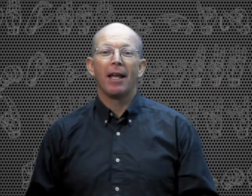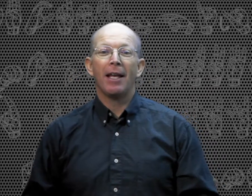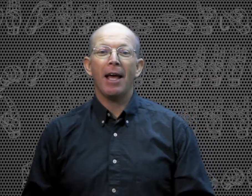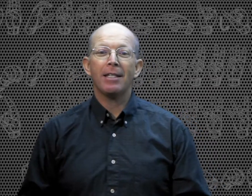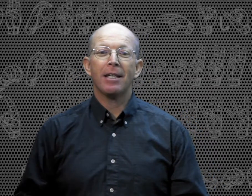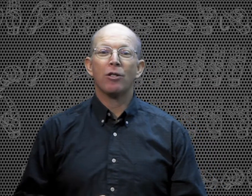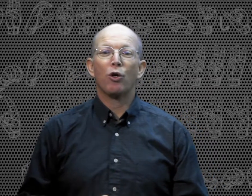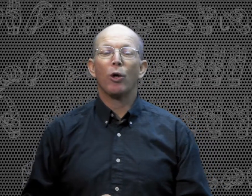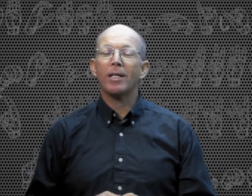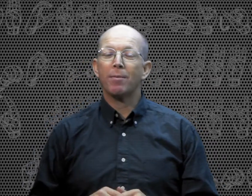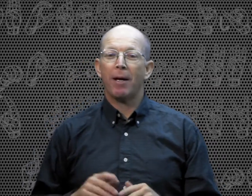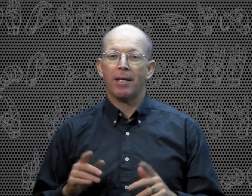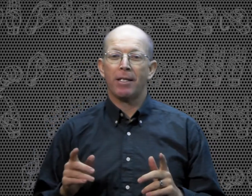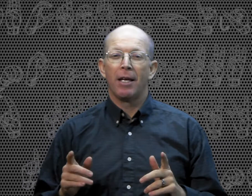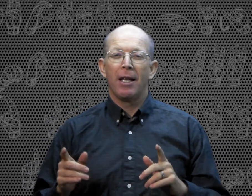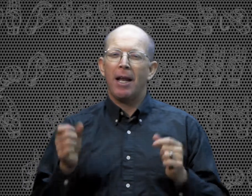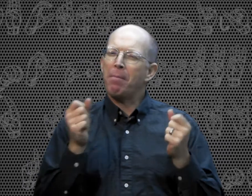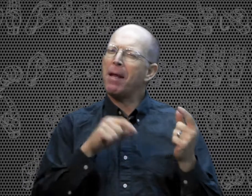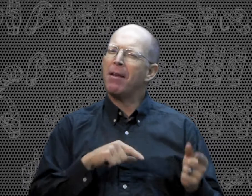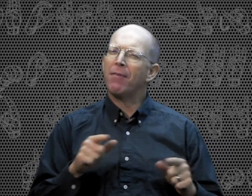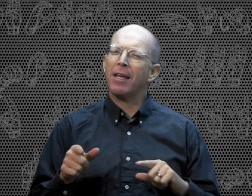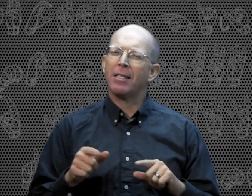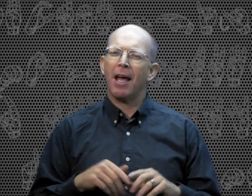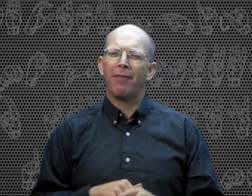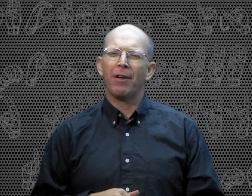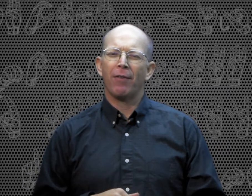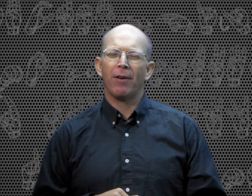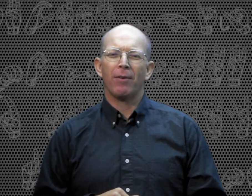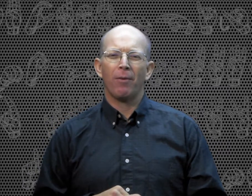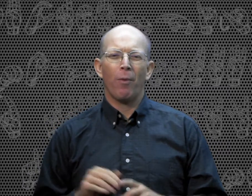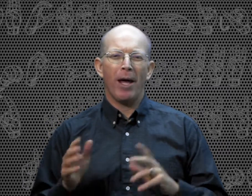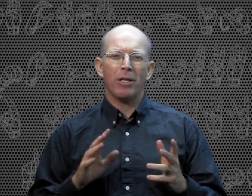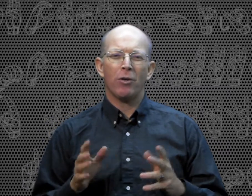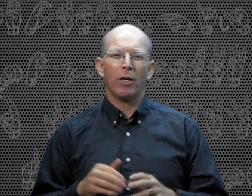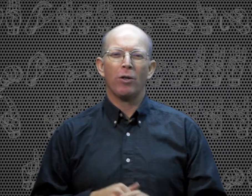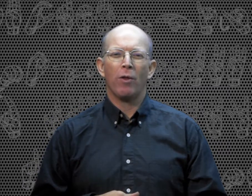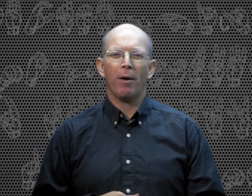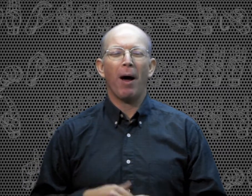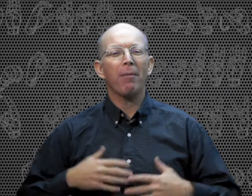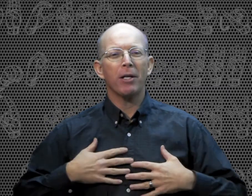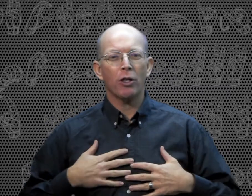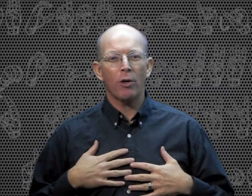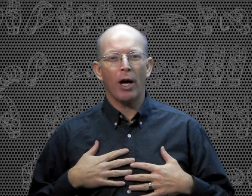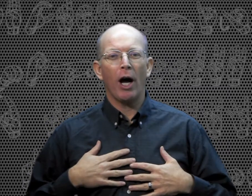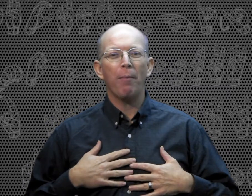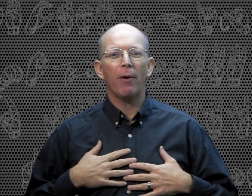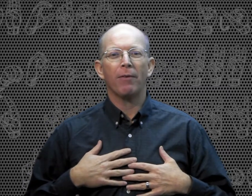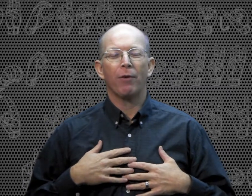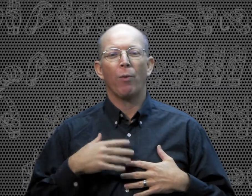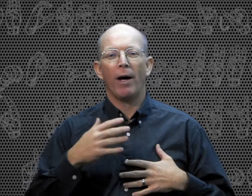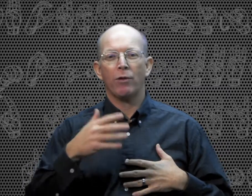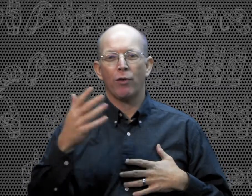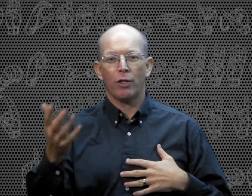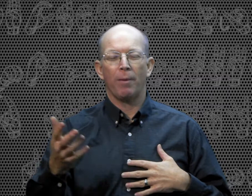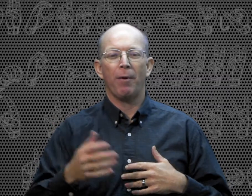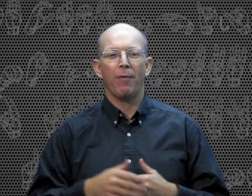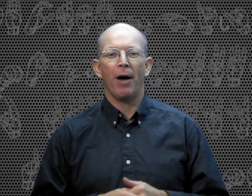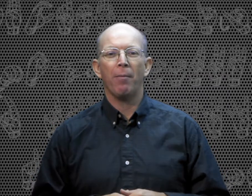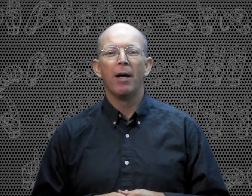Next is Christmas. Now, many of these have different ways you can do them. I'm going to show you a couple of different ways for some of them,